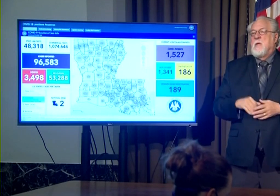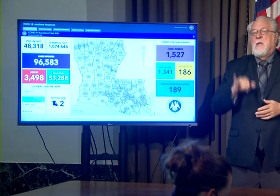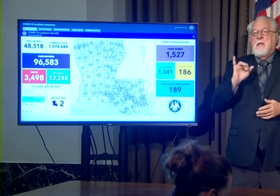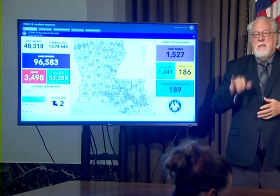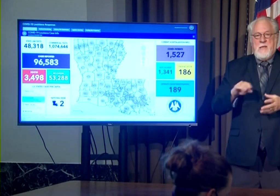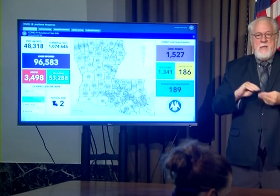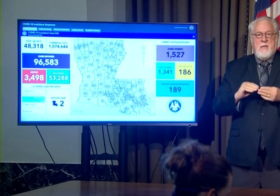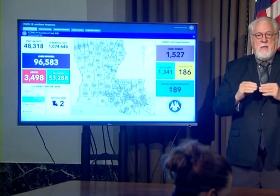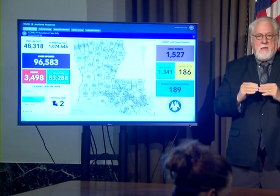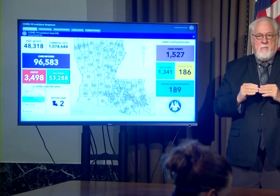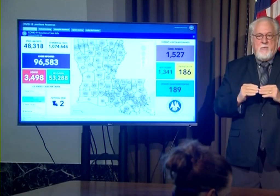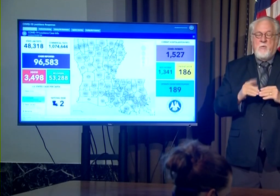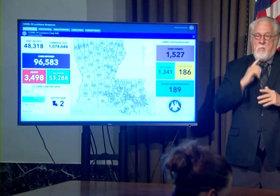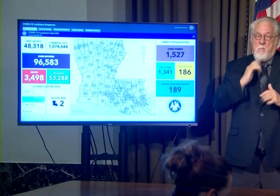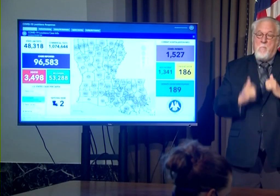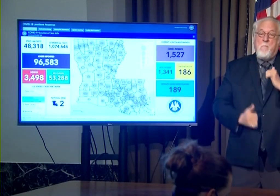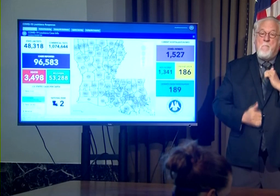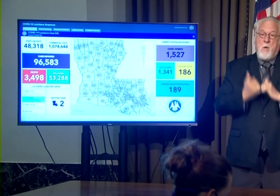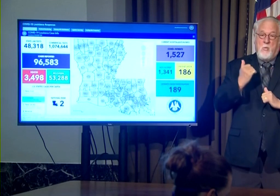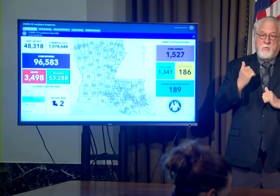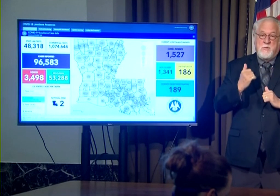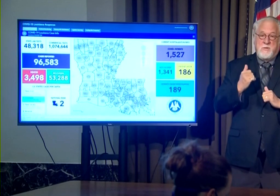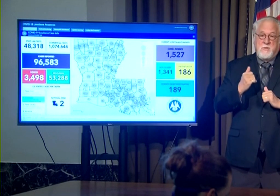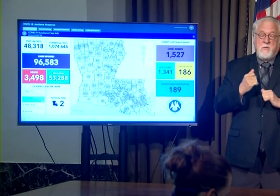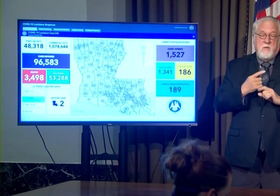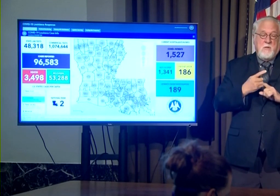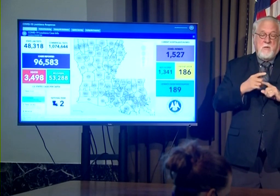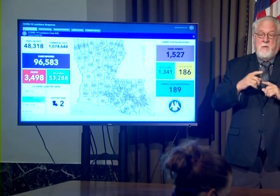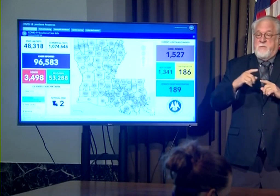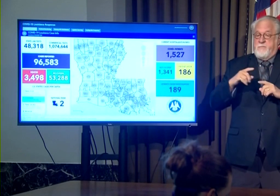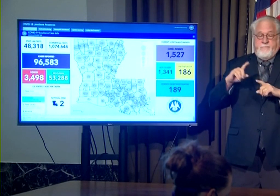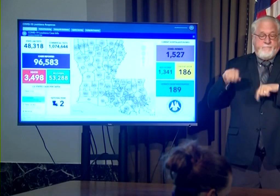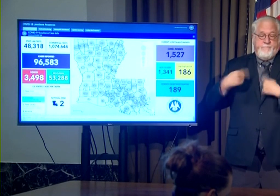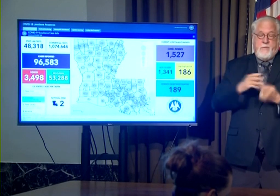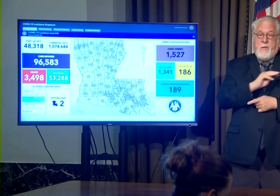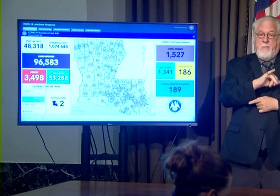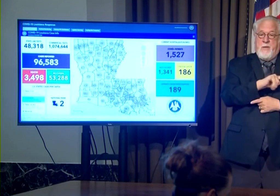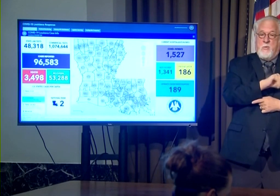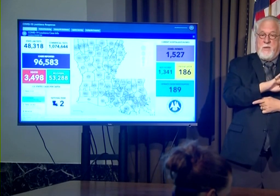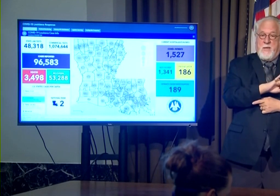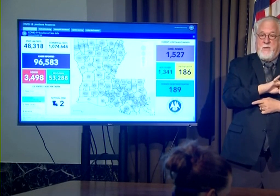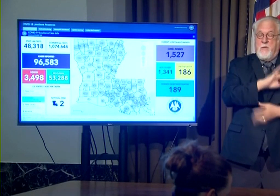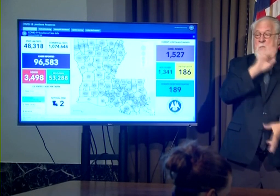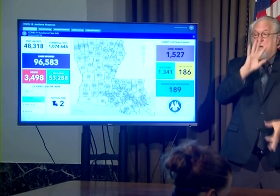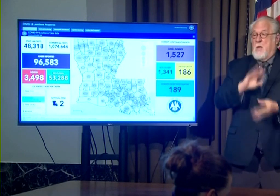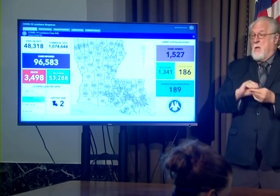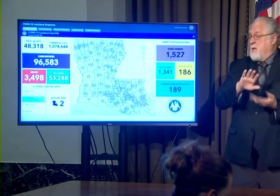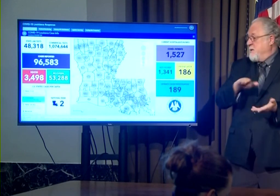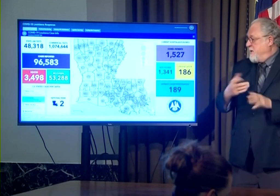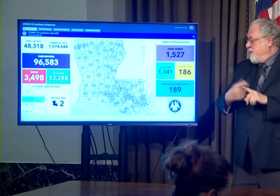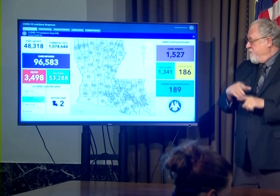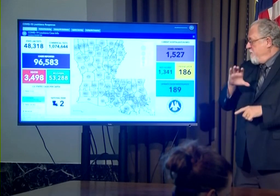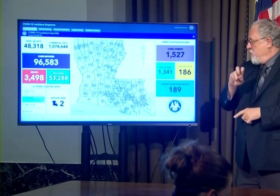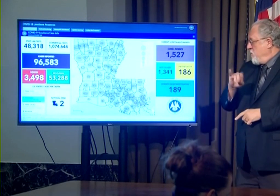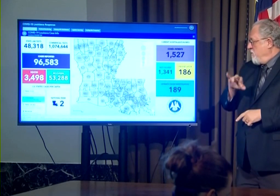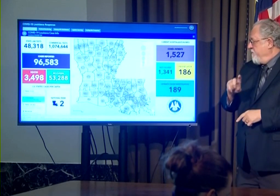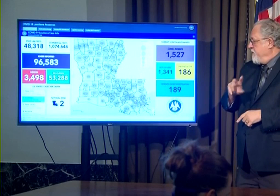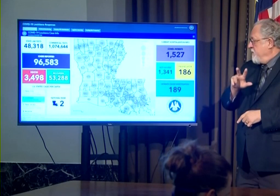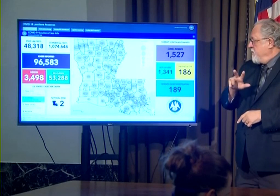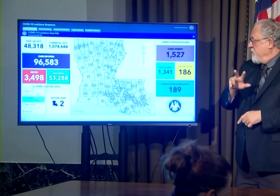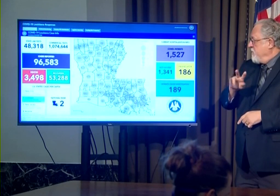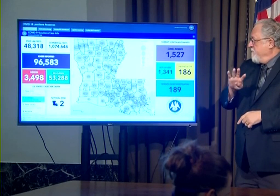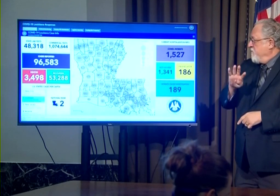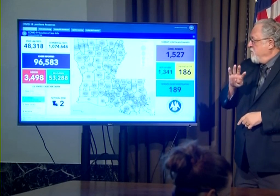in a single day since May the 28th that brings the total number of deaths from kovat 19 to thirty four hundred